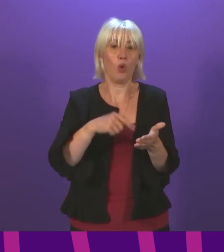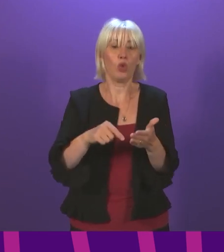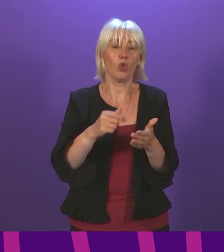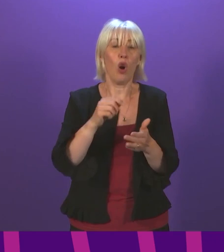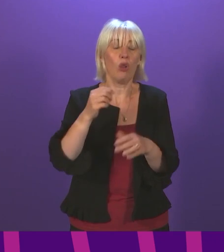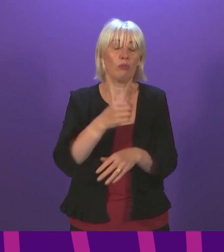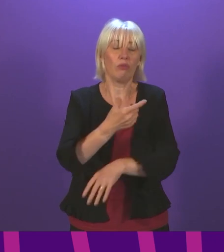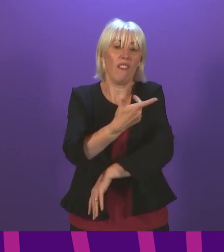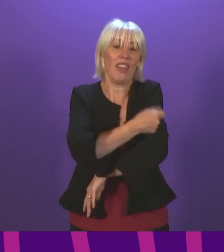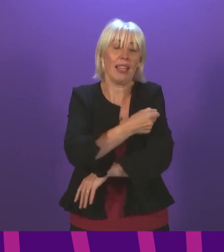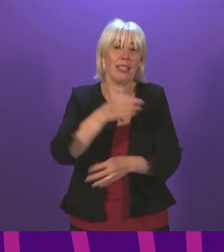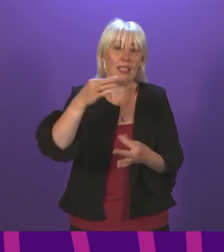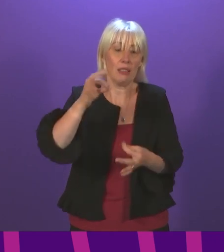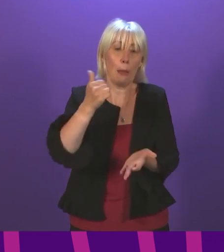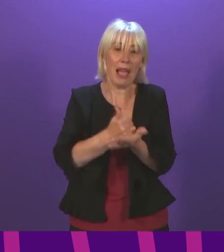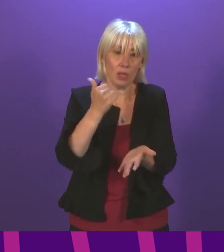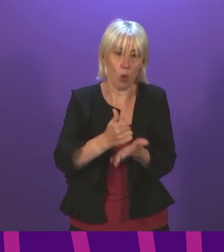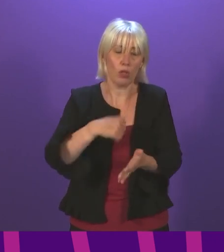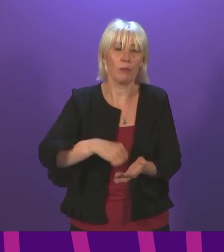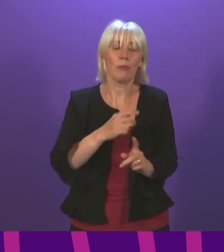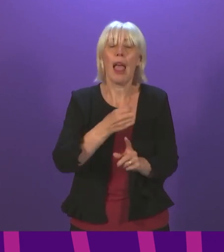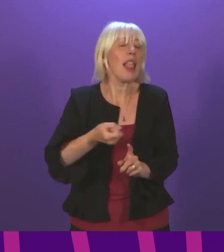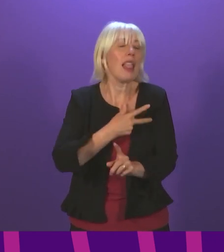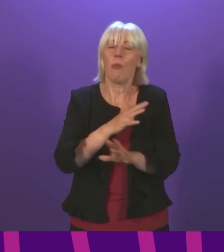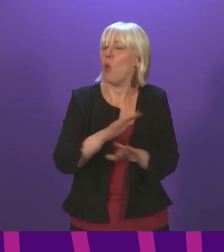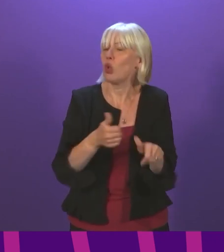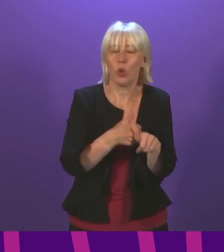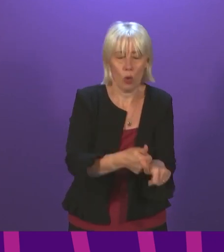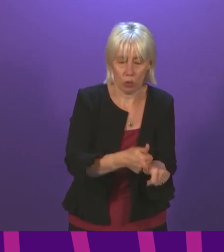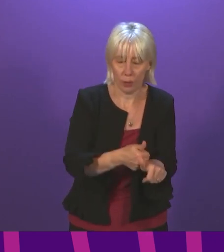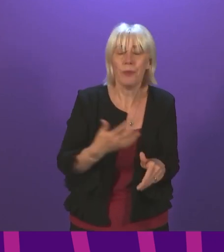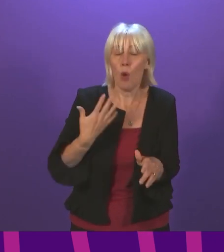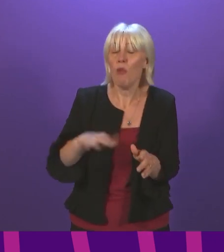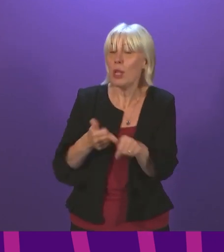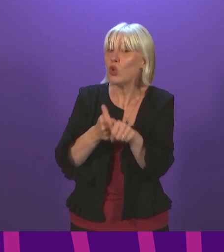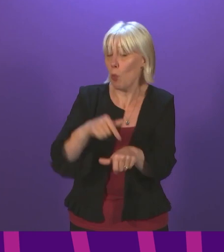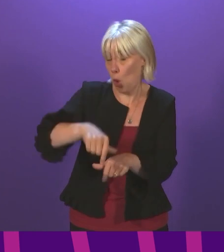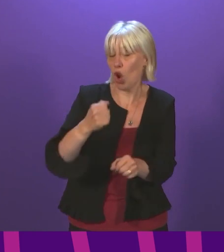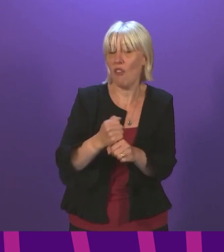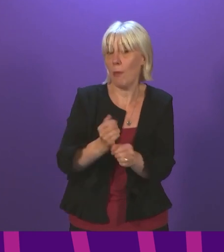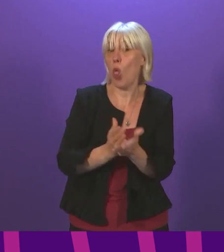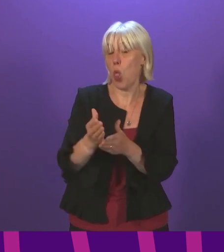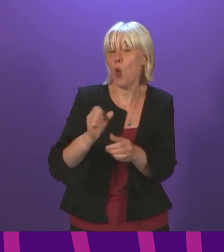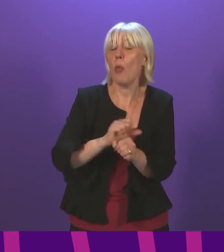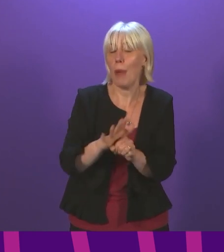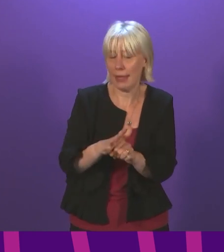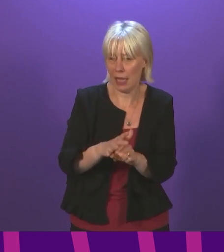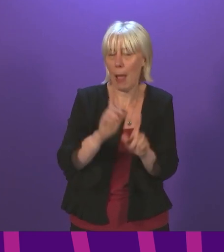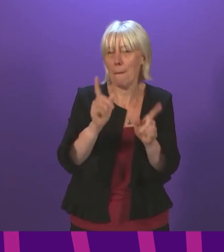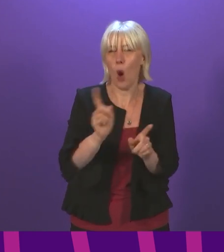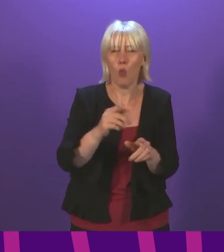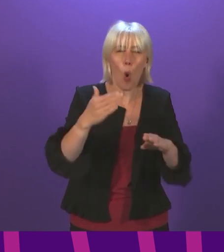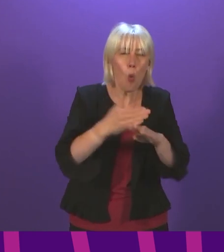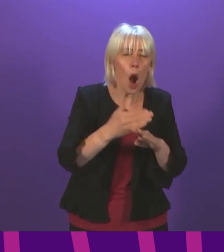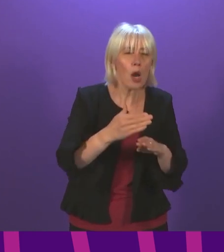will not support these proposals. We have supported the government at key moments throughout this pandemic, but this is about what works and what will make a